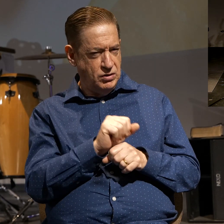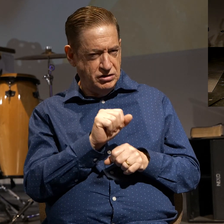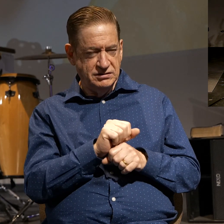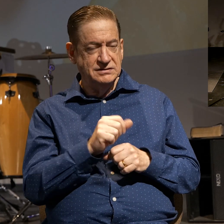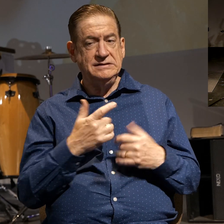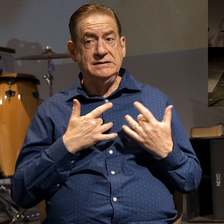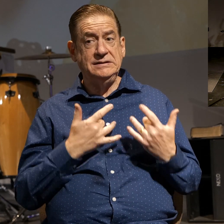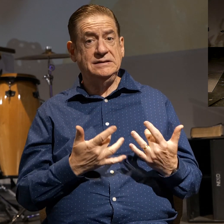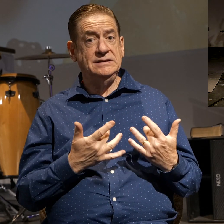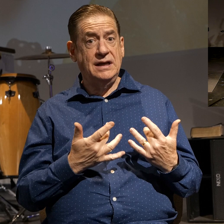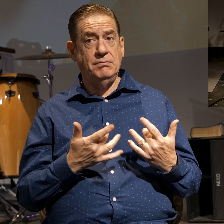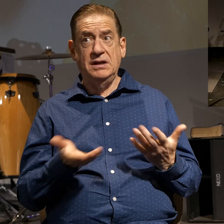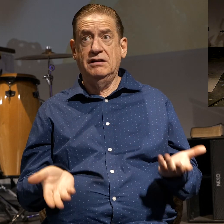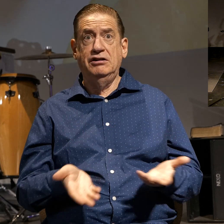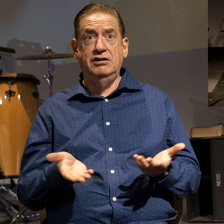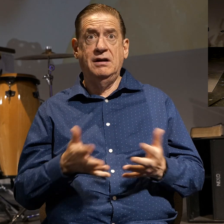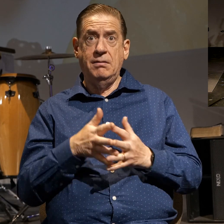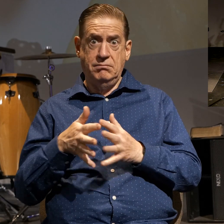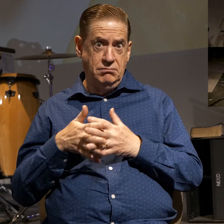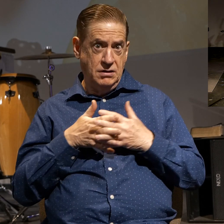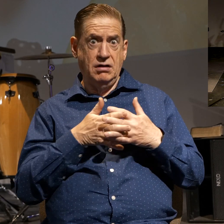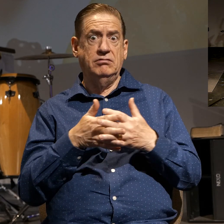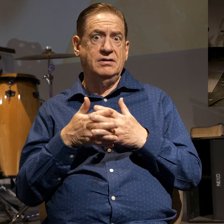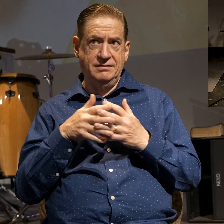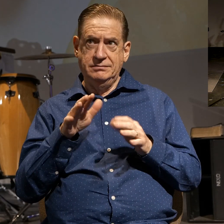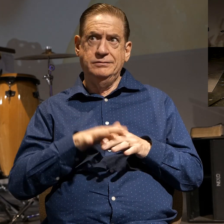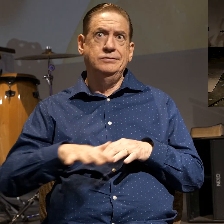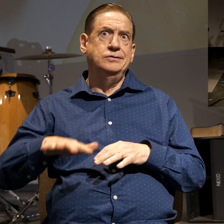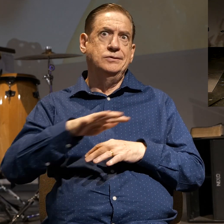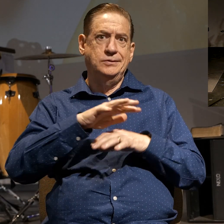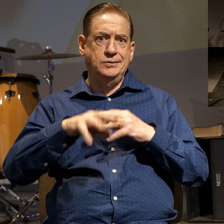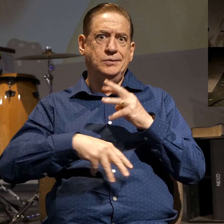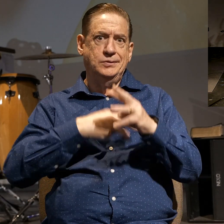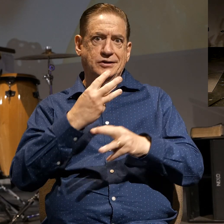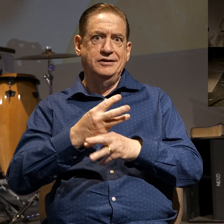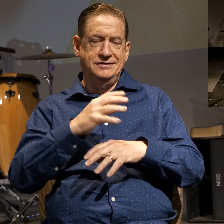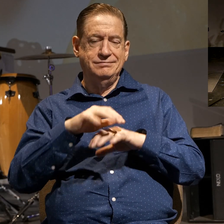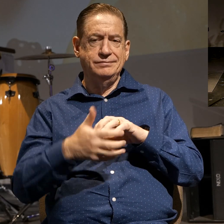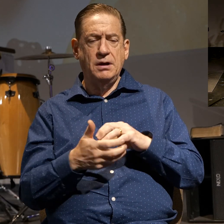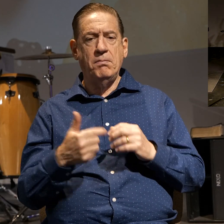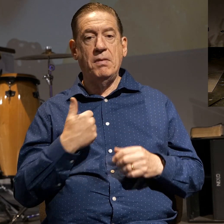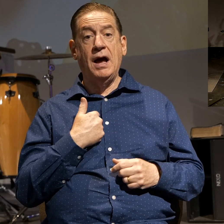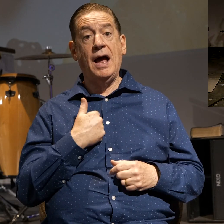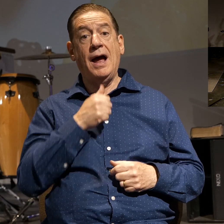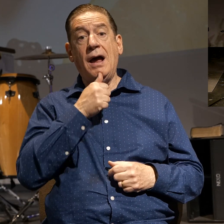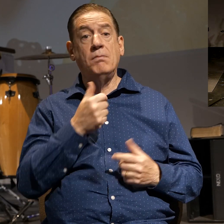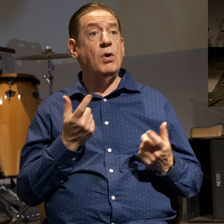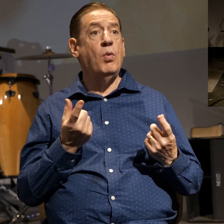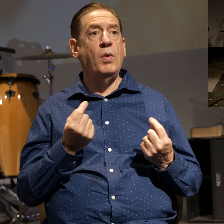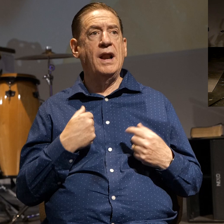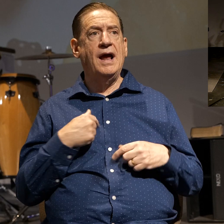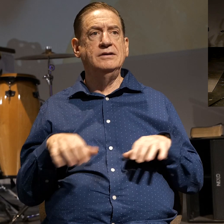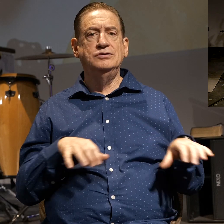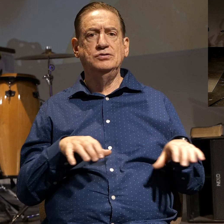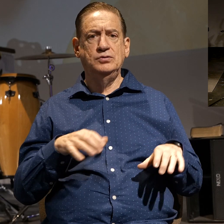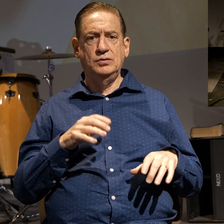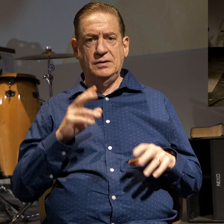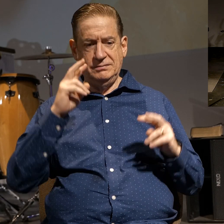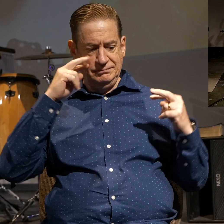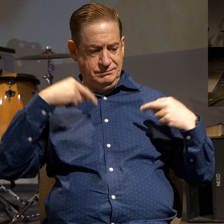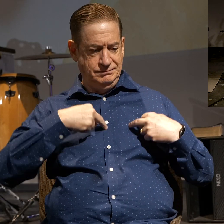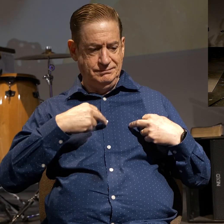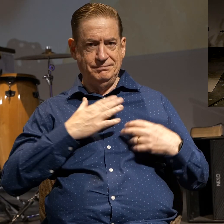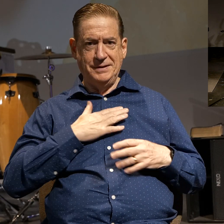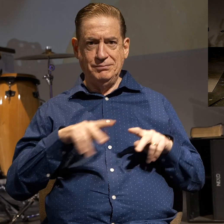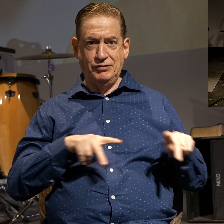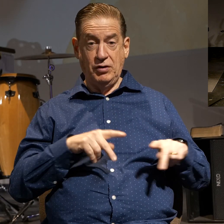how we do it here in America, probably throughout the world. But I am what I do based on my performance. My